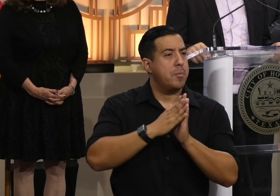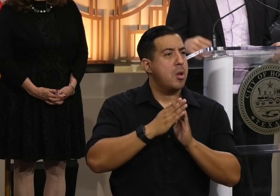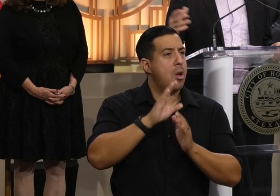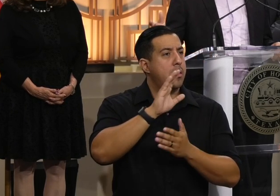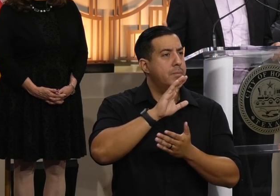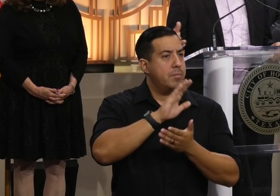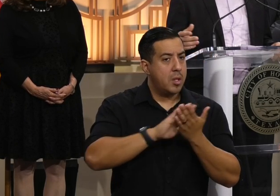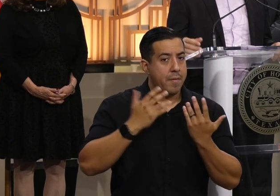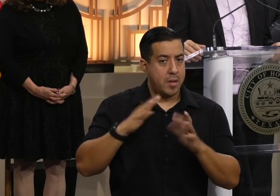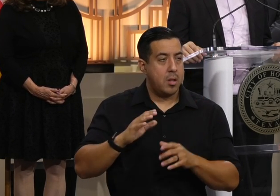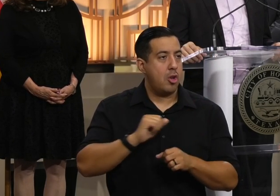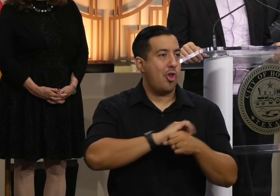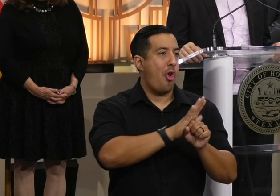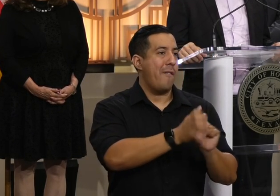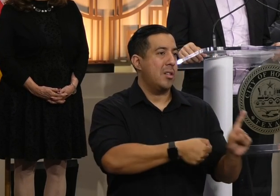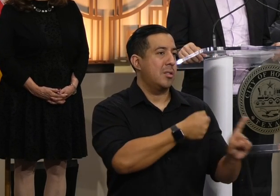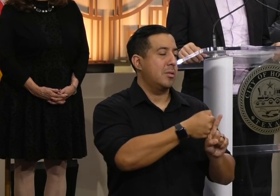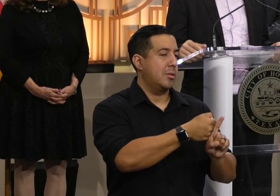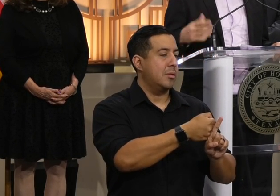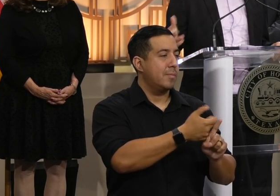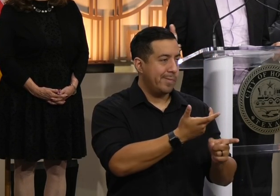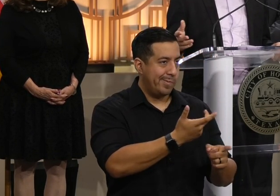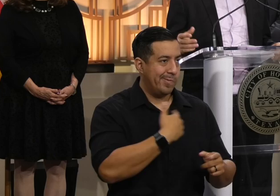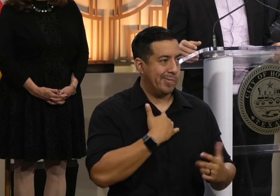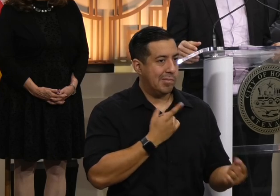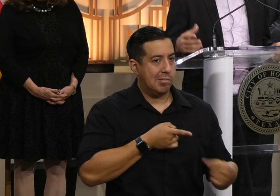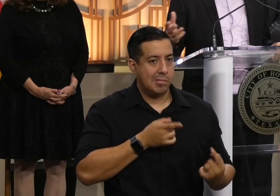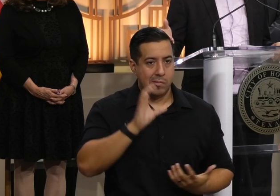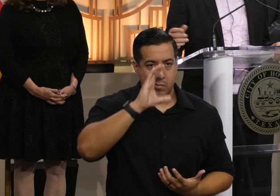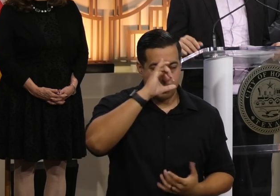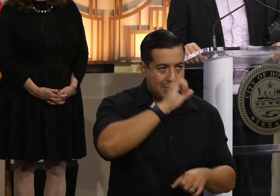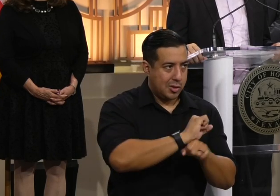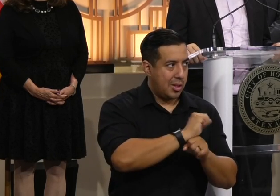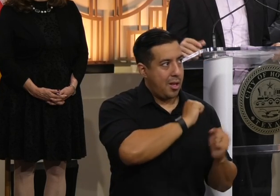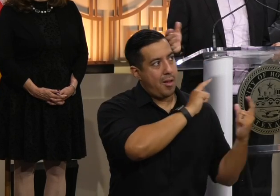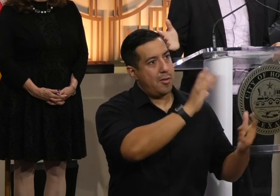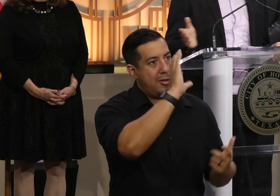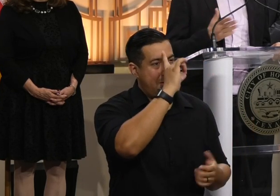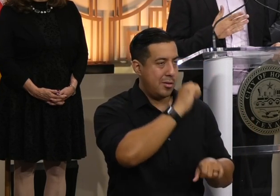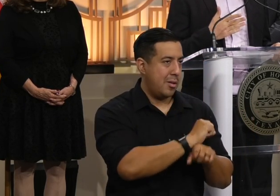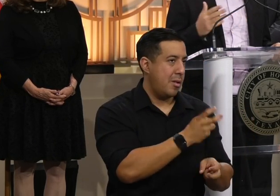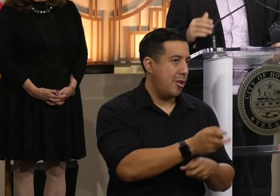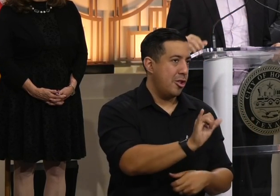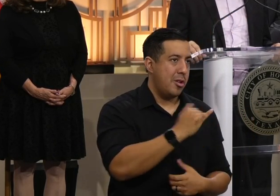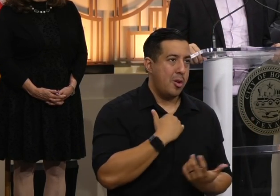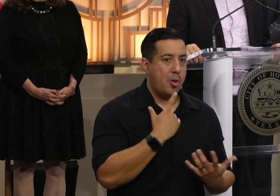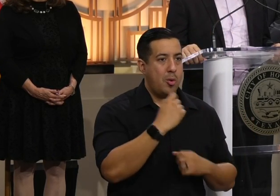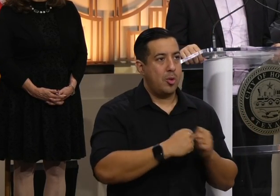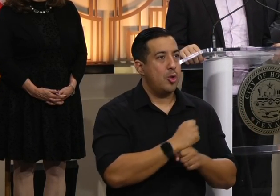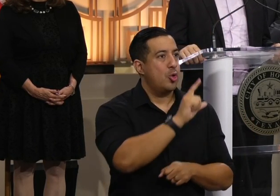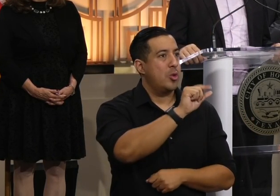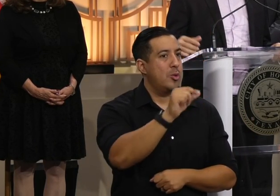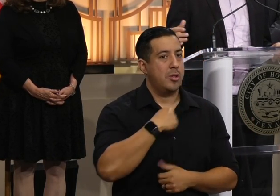think COVID came. So COVID-19 started and I was struggling to find a job as everybody else. So I was staying home for the whole year of 2020.